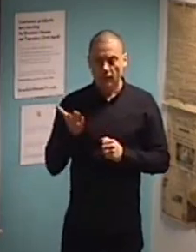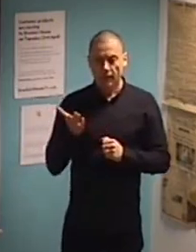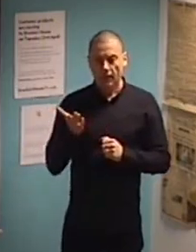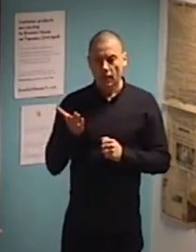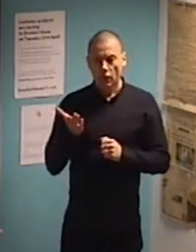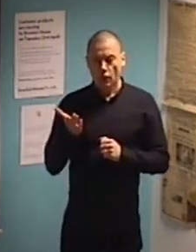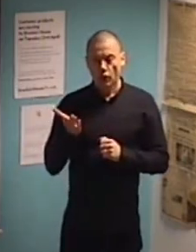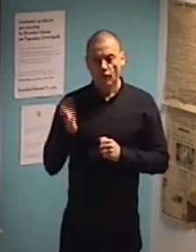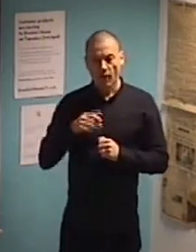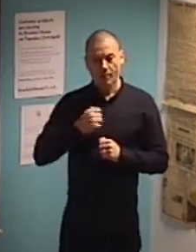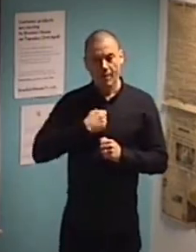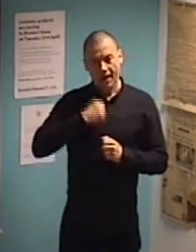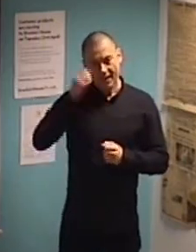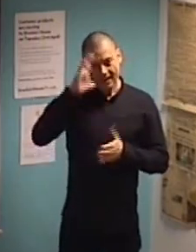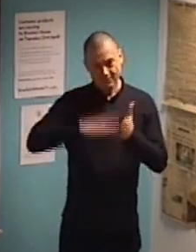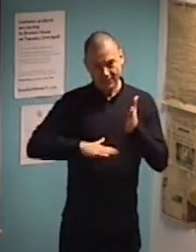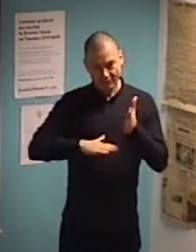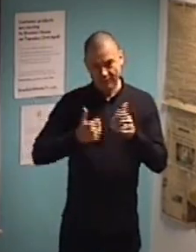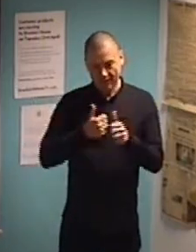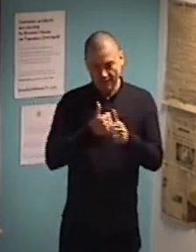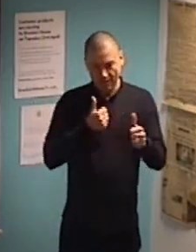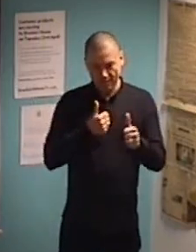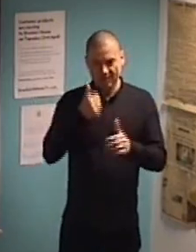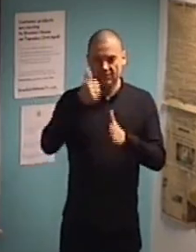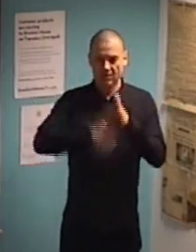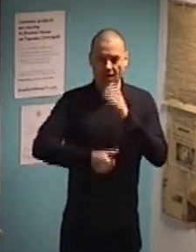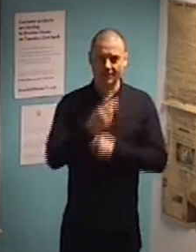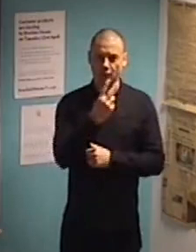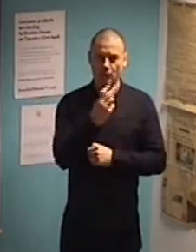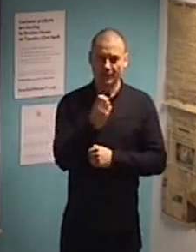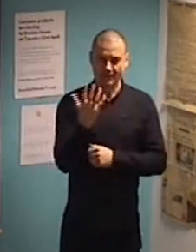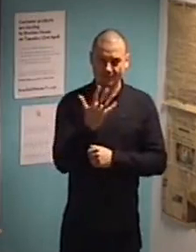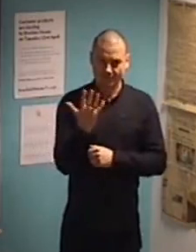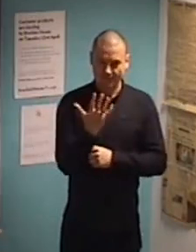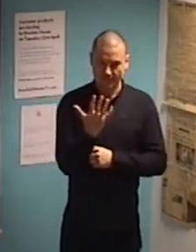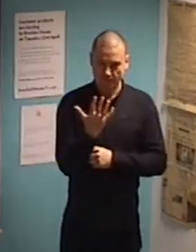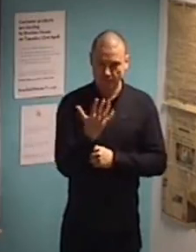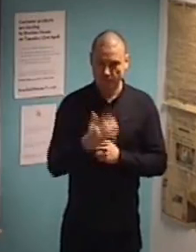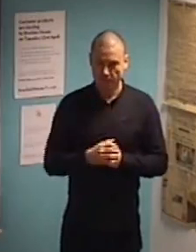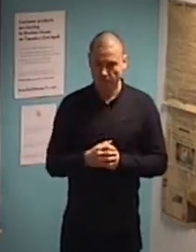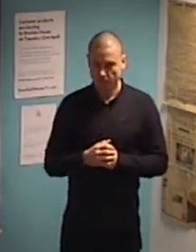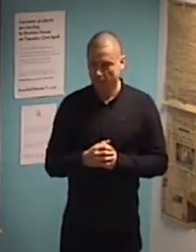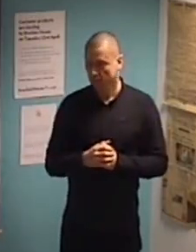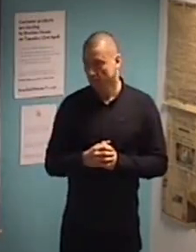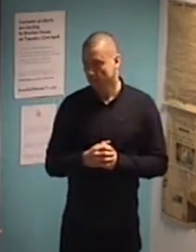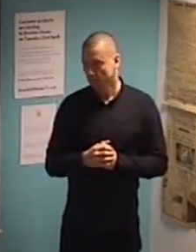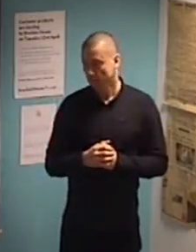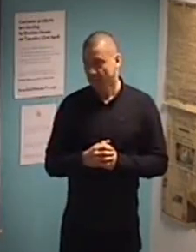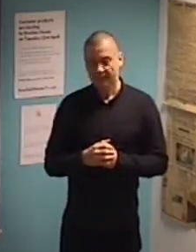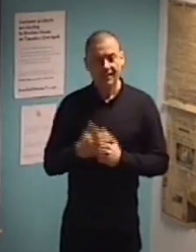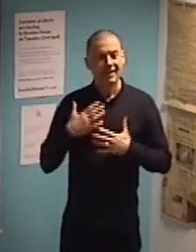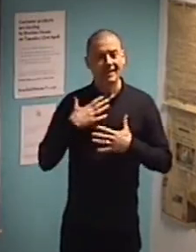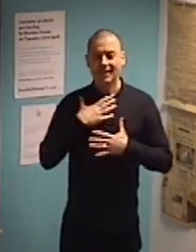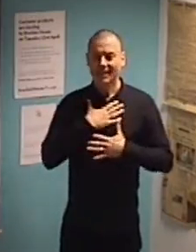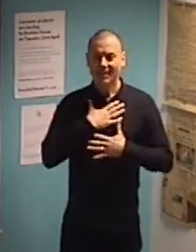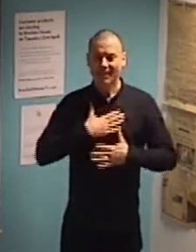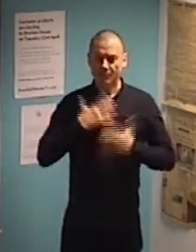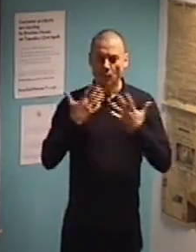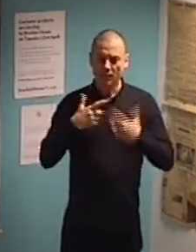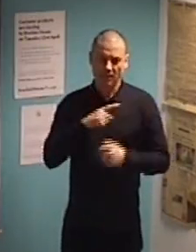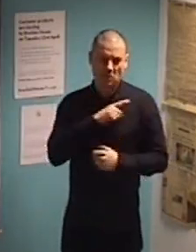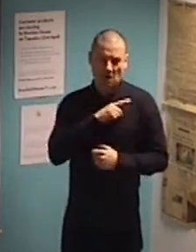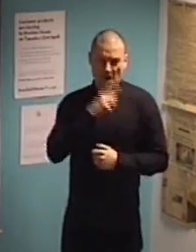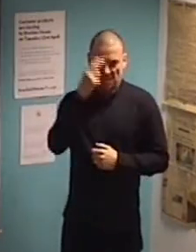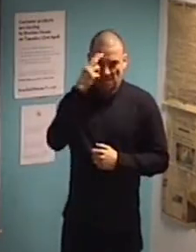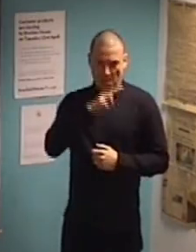founded in 2015. So the main reason I call it Emotech is because we want to